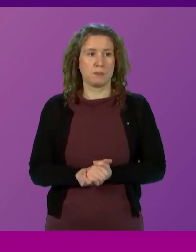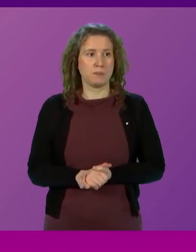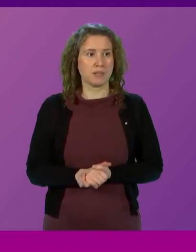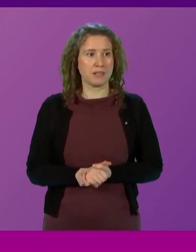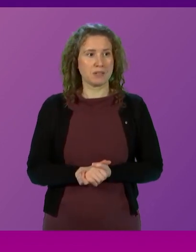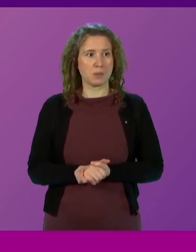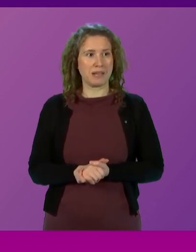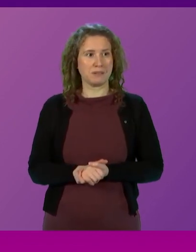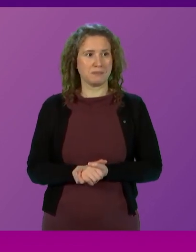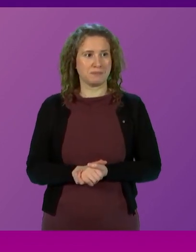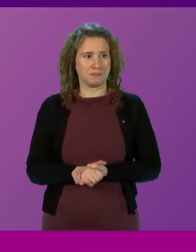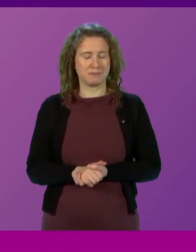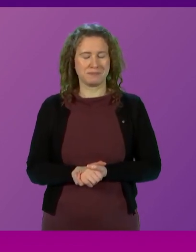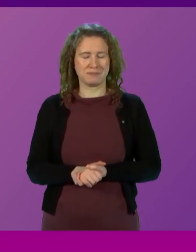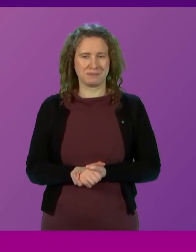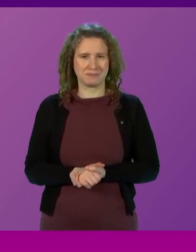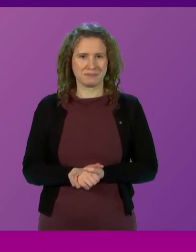Alex Paul-Hamilton